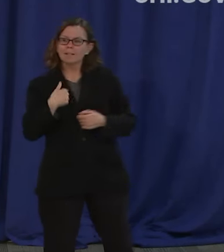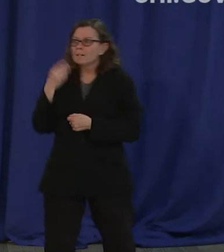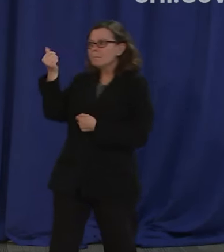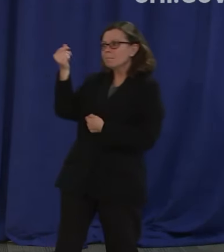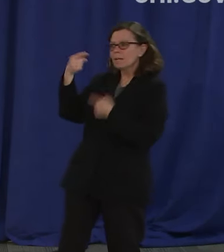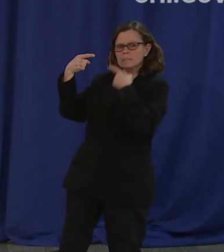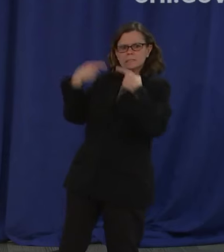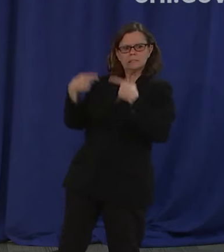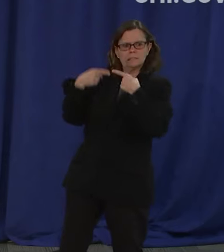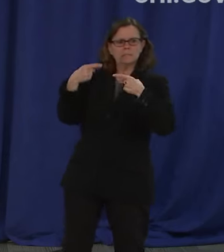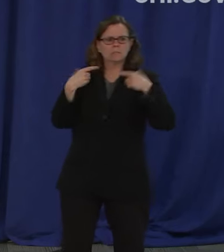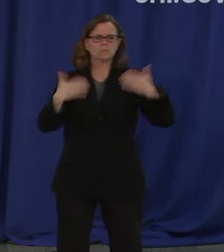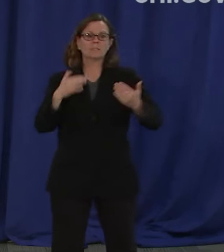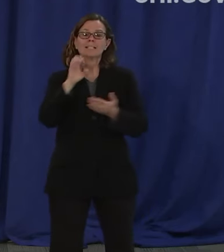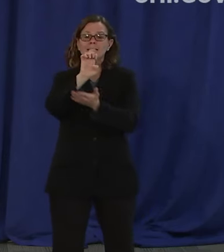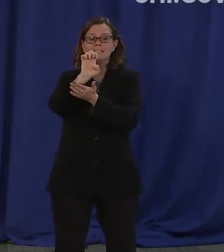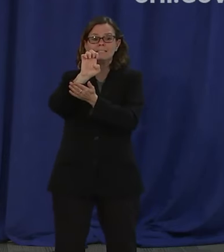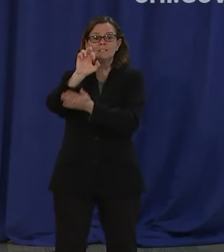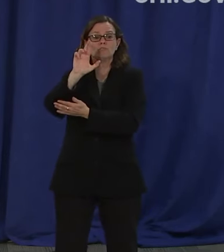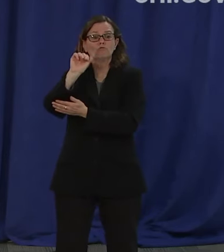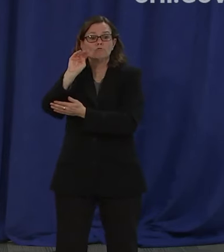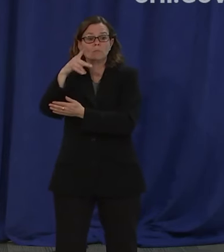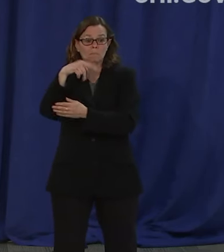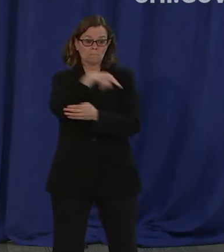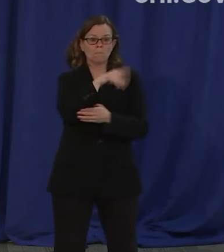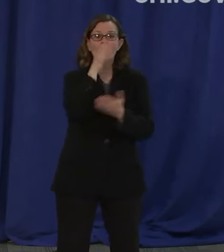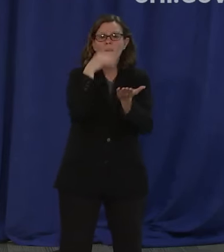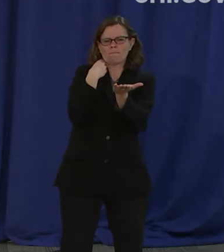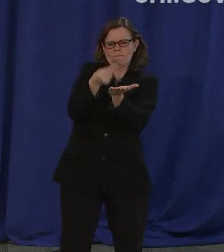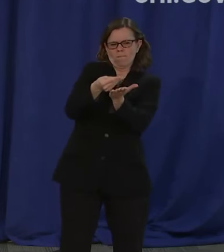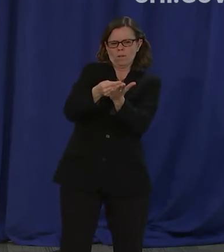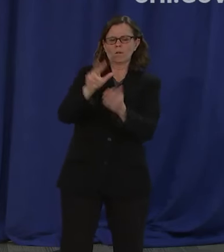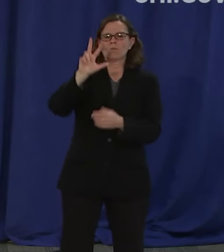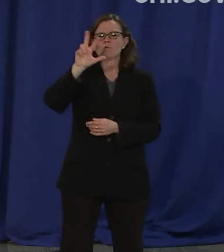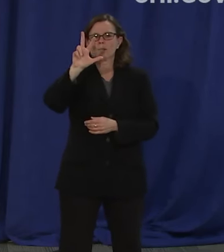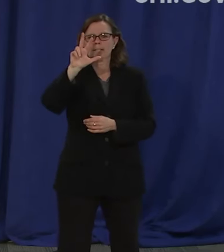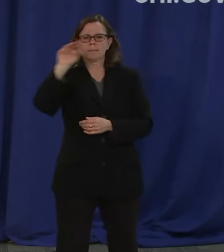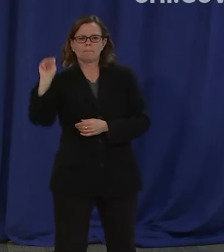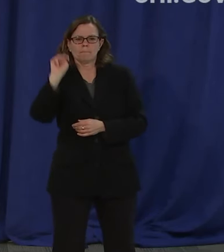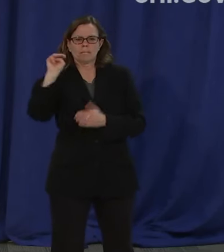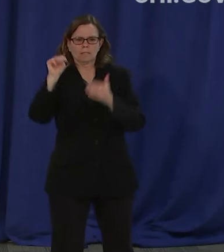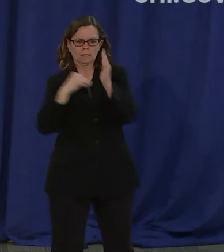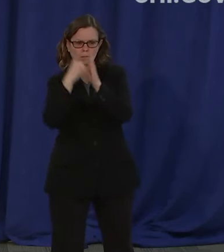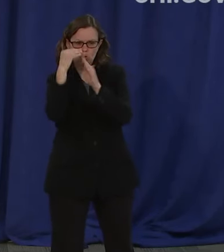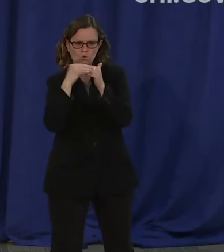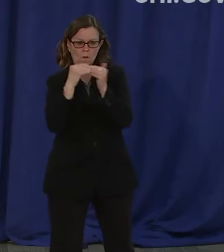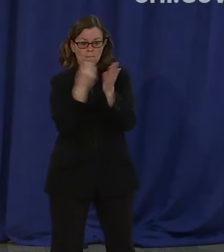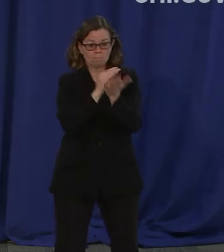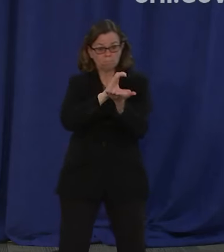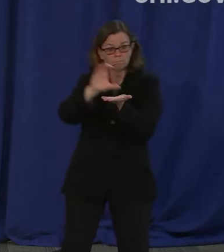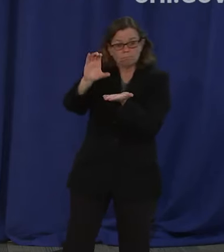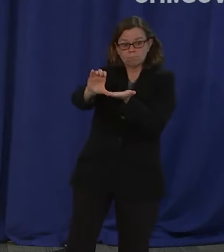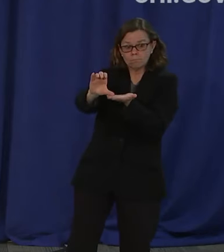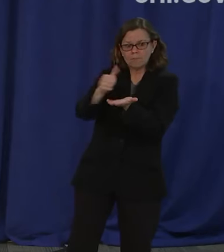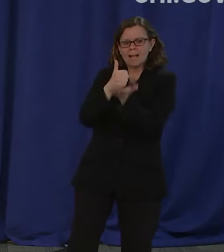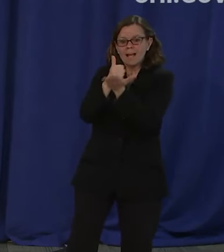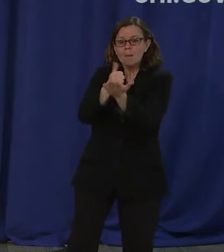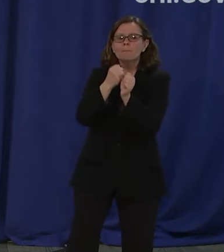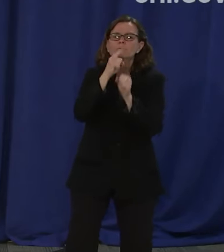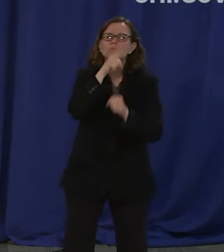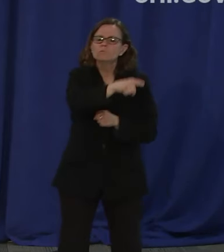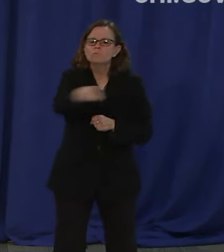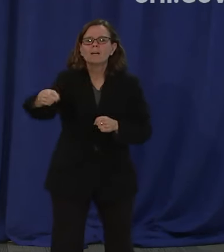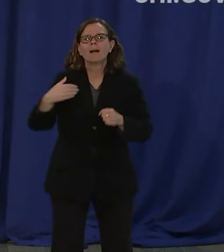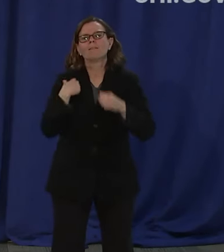stabilize Chicago's affordable housing developments and ensuring our residents continue to have a safe roof over their heads.